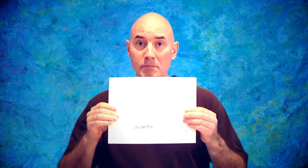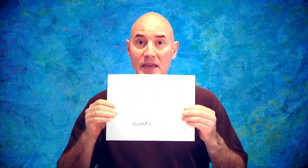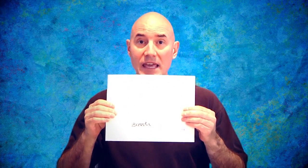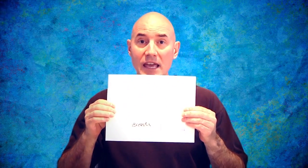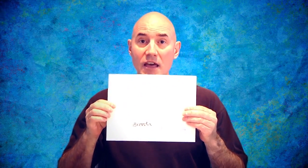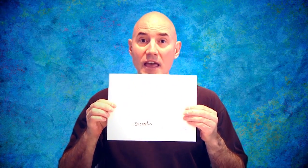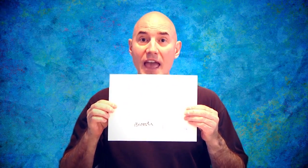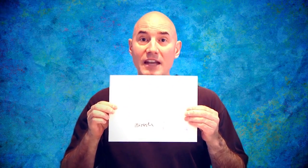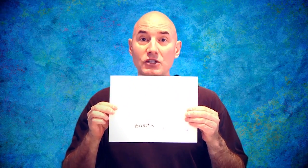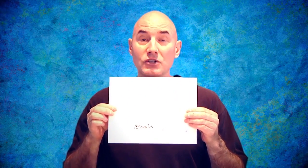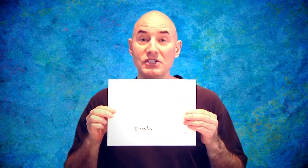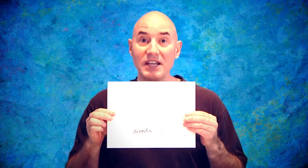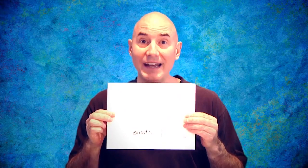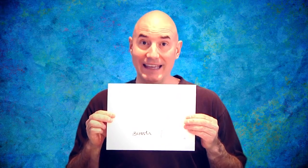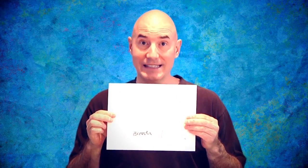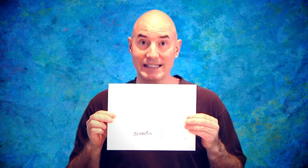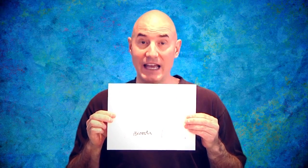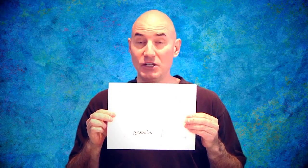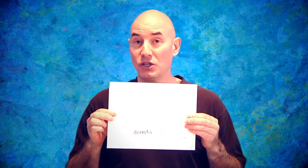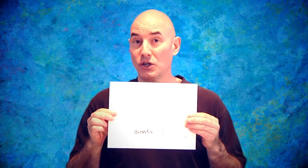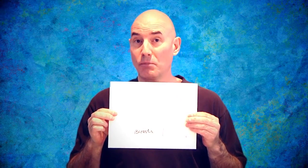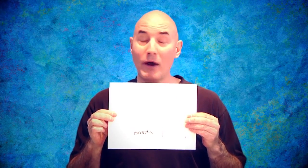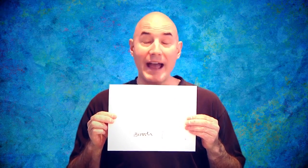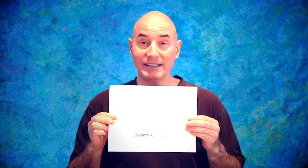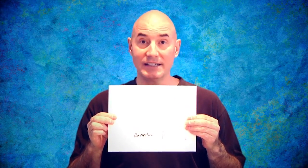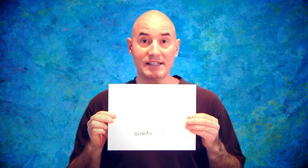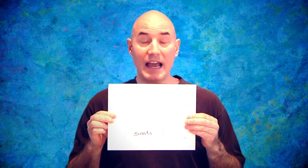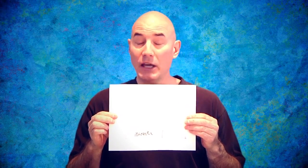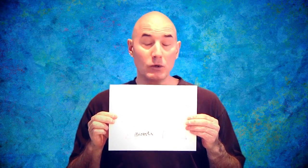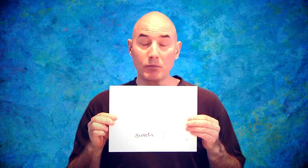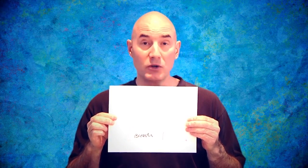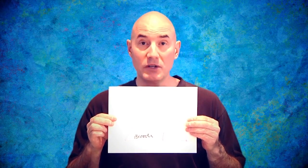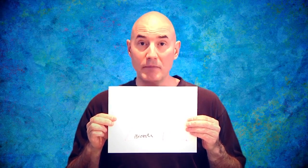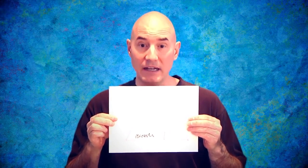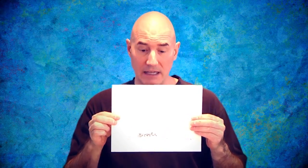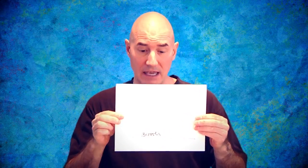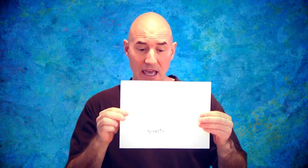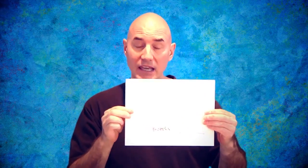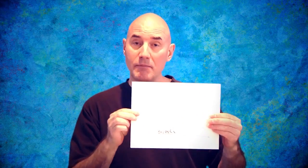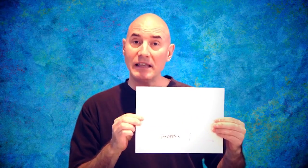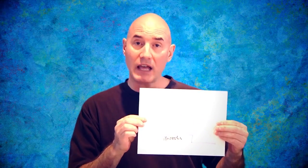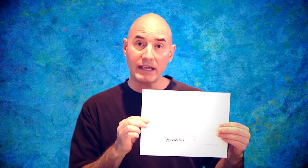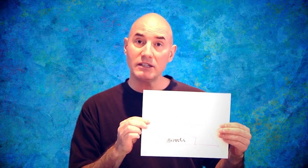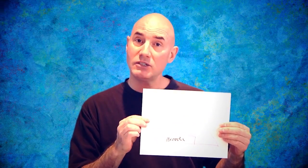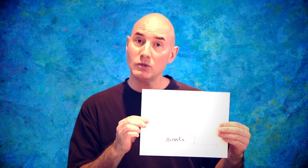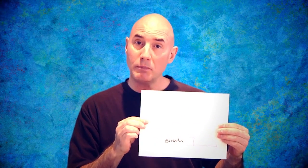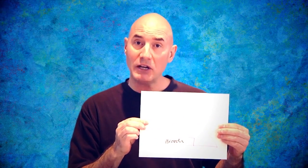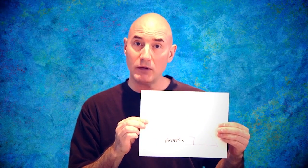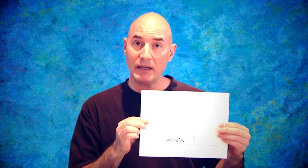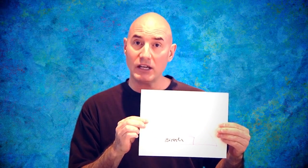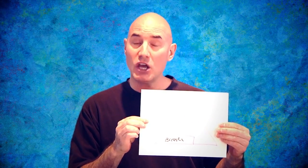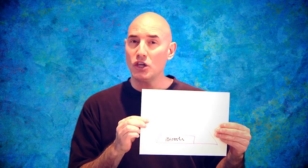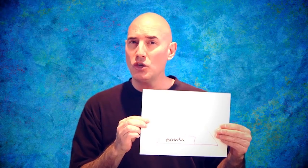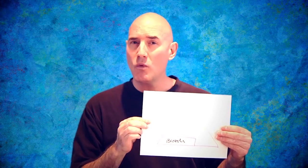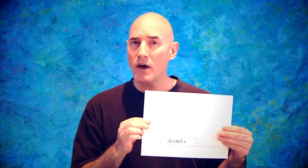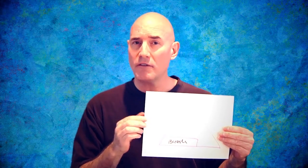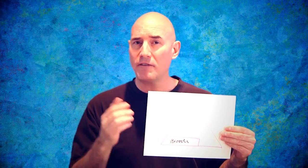be, and your studies, and your practice, and how you approach it mentally can be likened to a pyramid. You want a